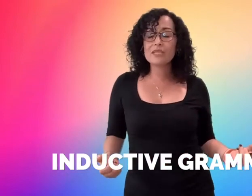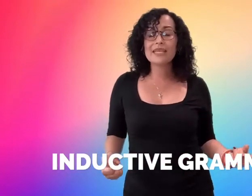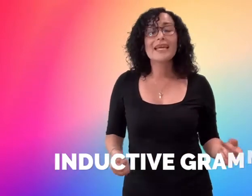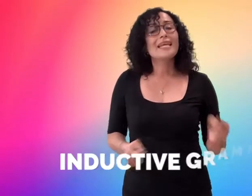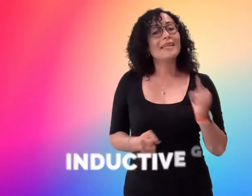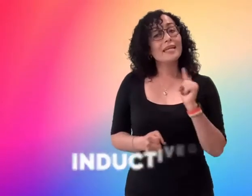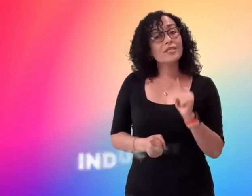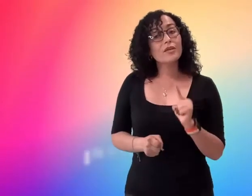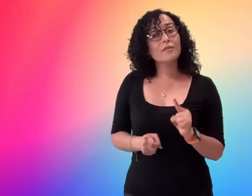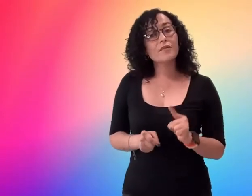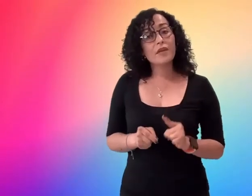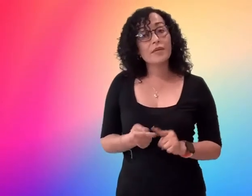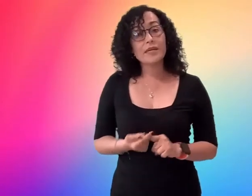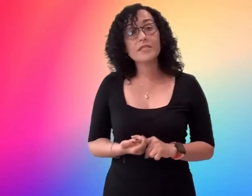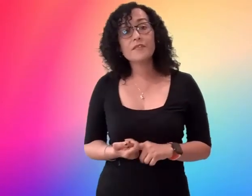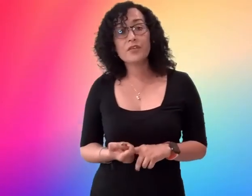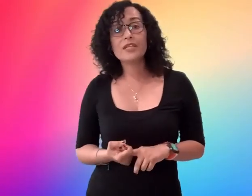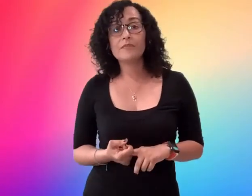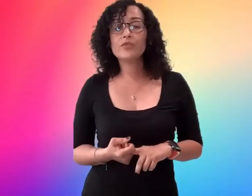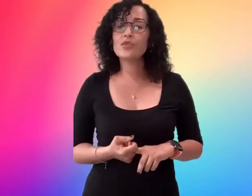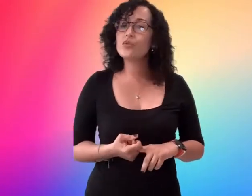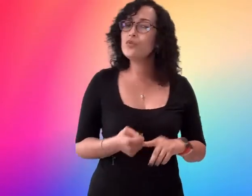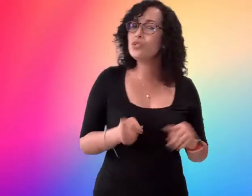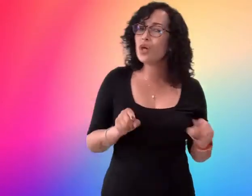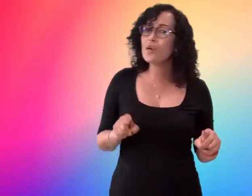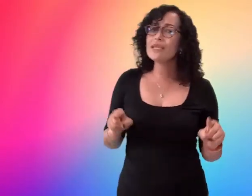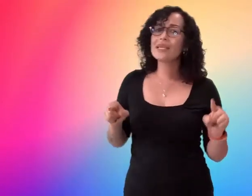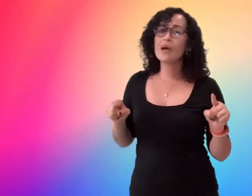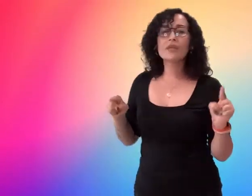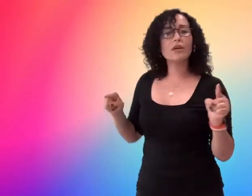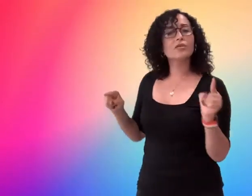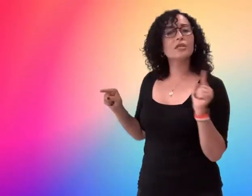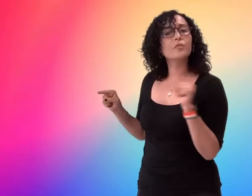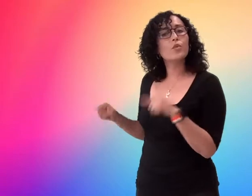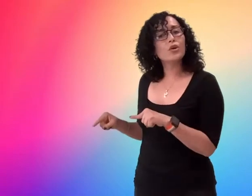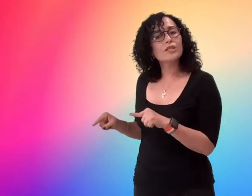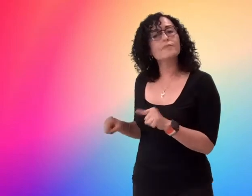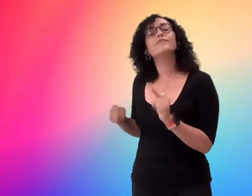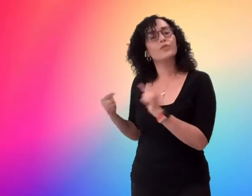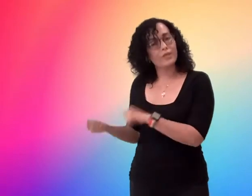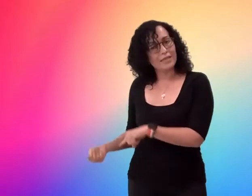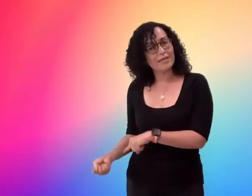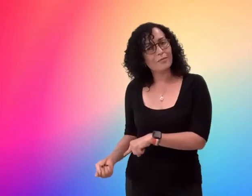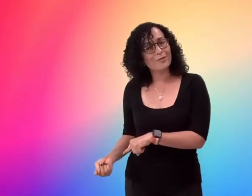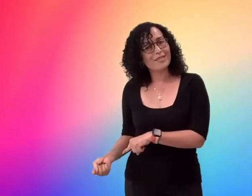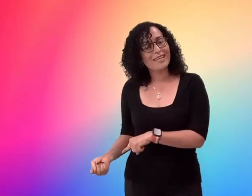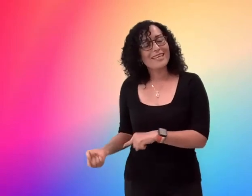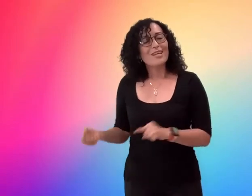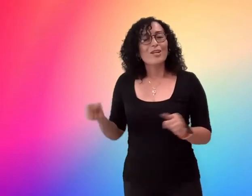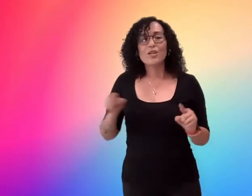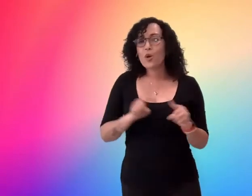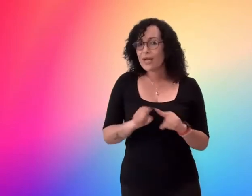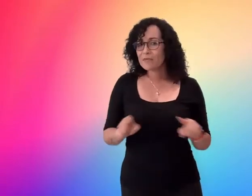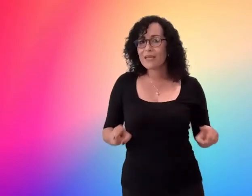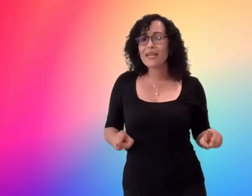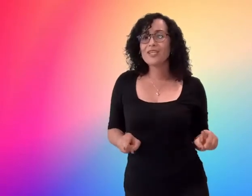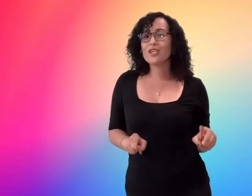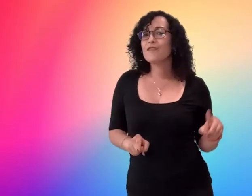then it's going to be very easy for them to notice how the concept works through these examples no explanation of the